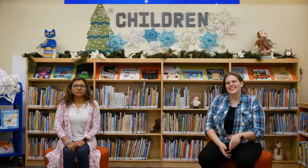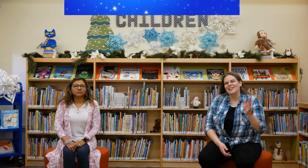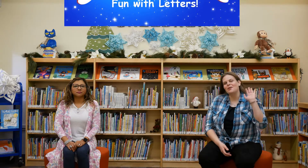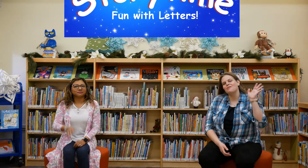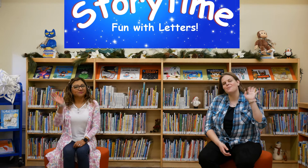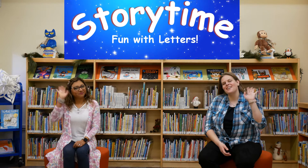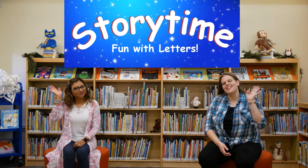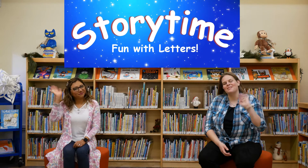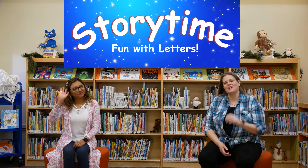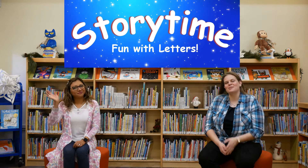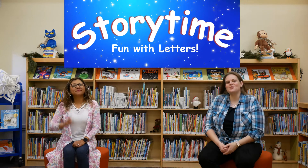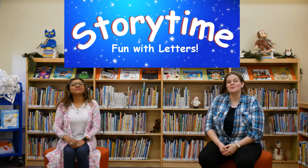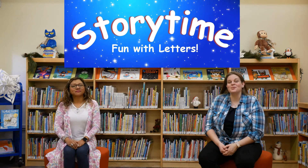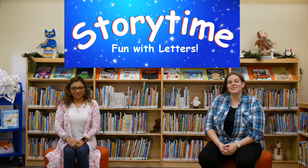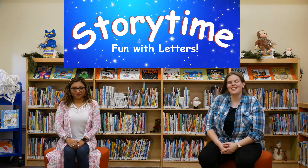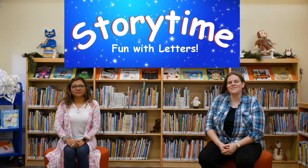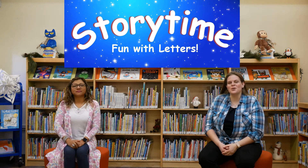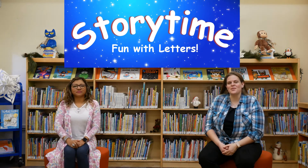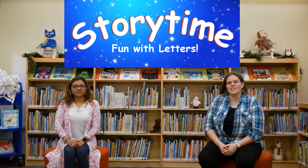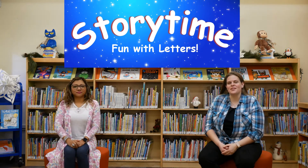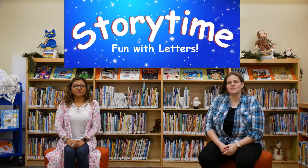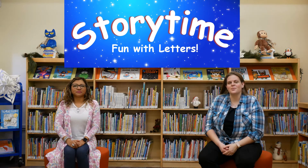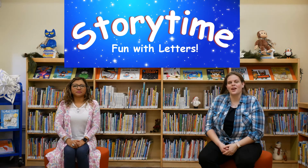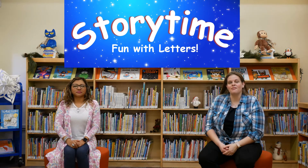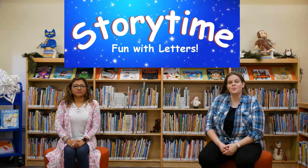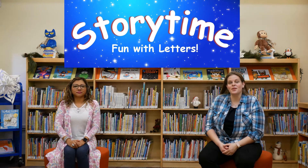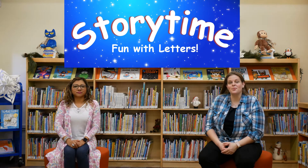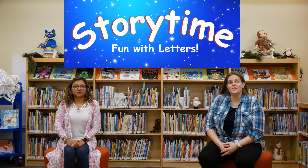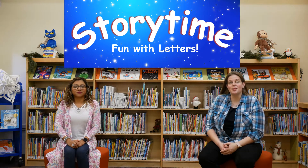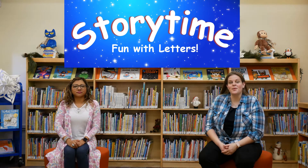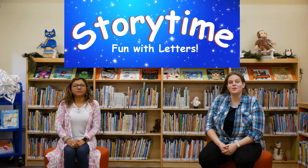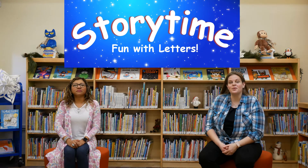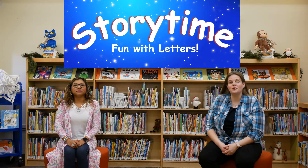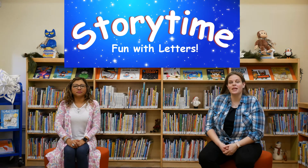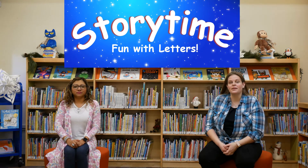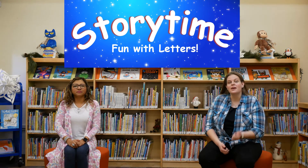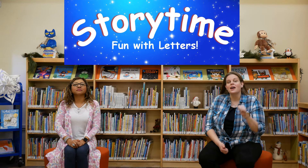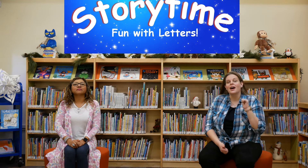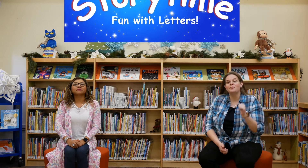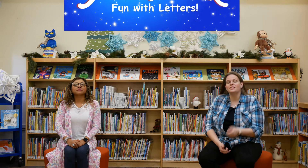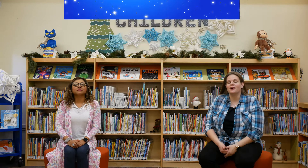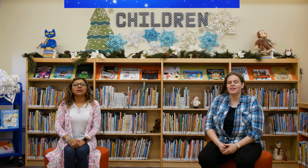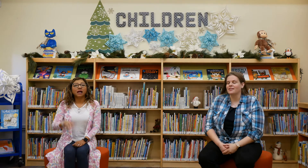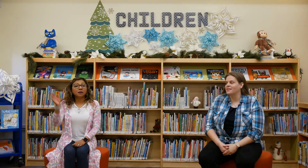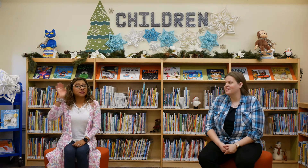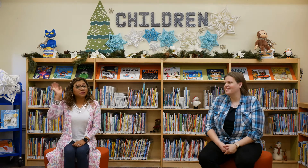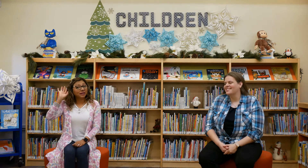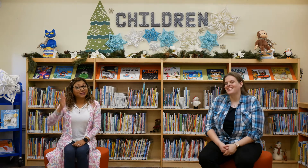Hello, everyone, and welcome to Storytime Fun with Letters, where every week we'll be learning about a new letter. I'm Miss Carly, I'm Miss Silvana,